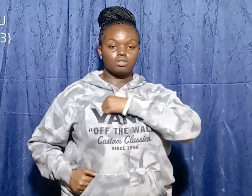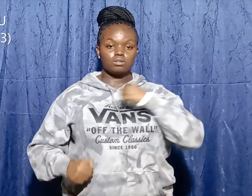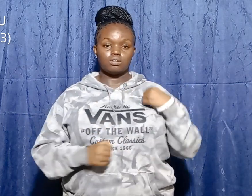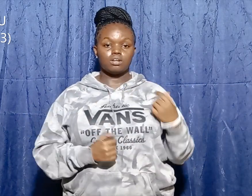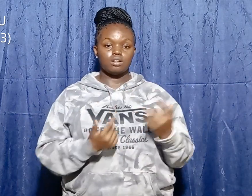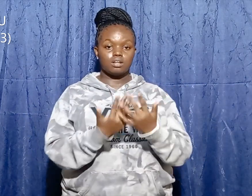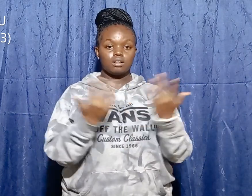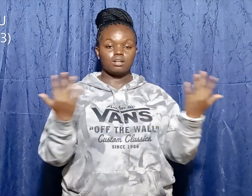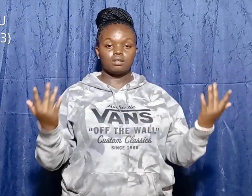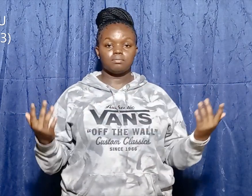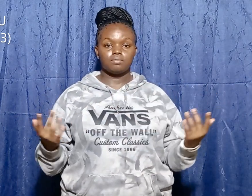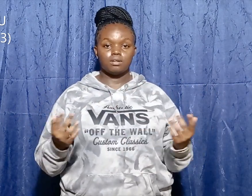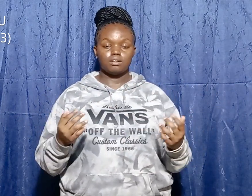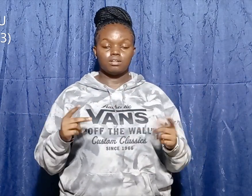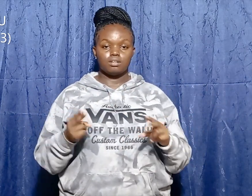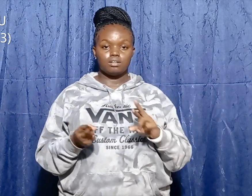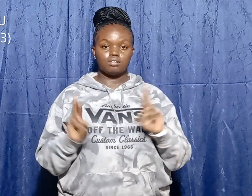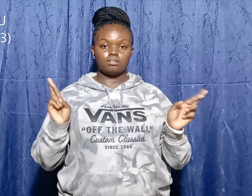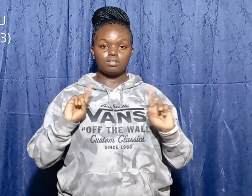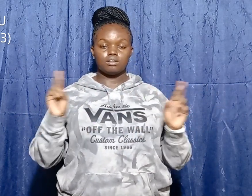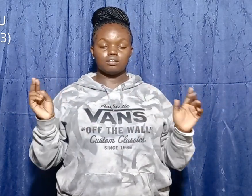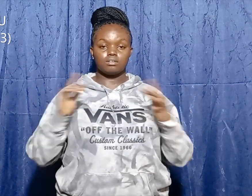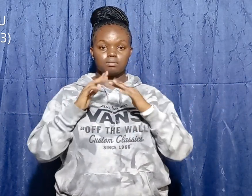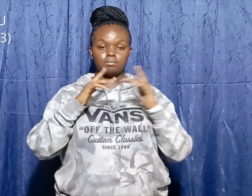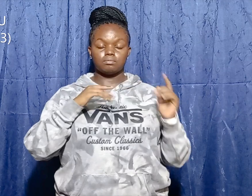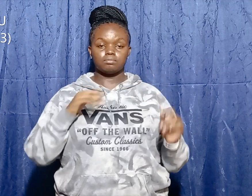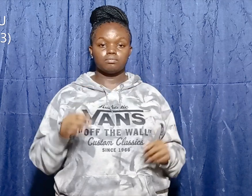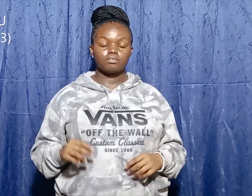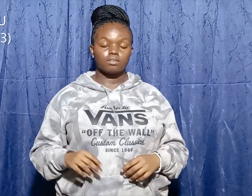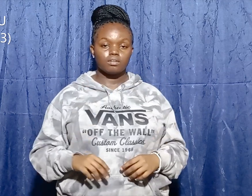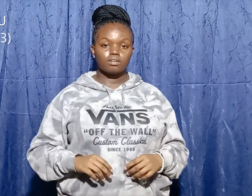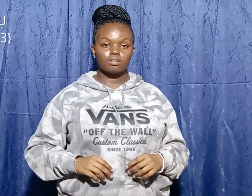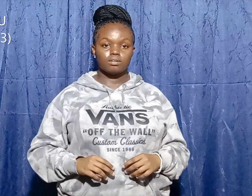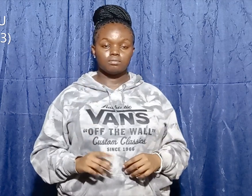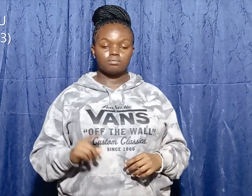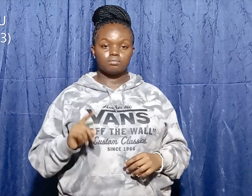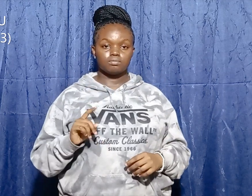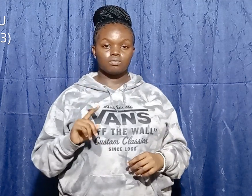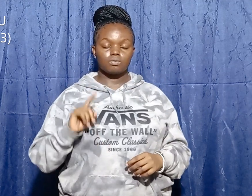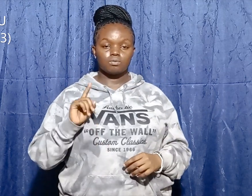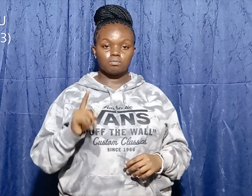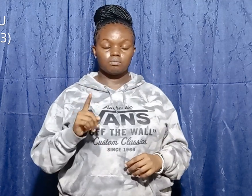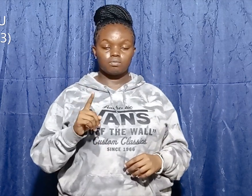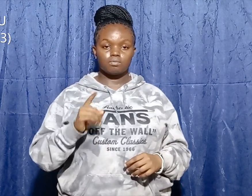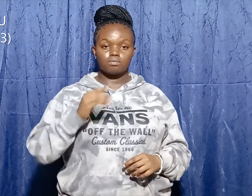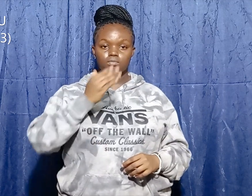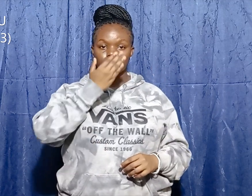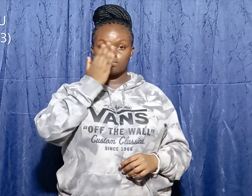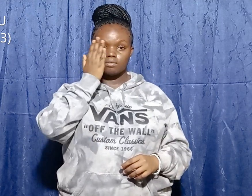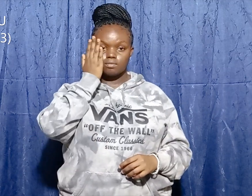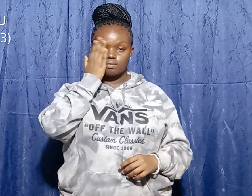There was one Israelite man at the tent where David came and gave the man the bag.